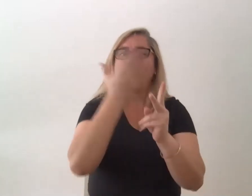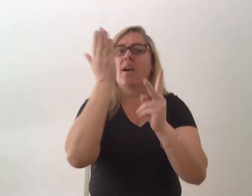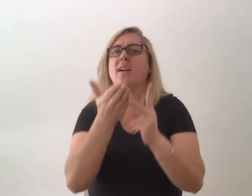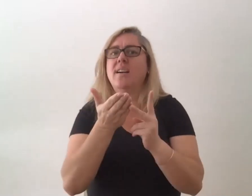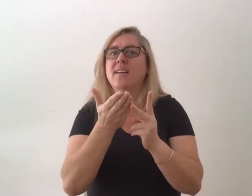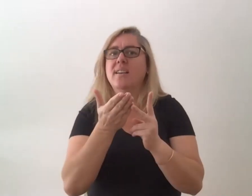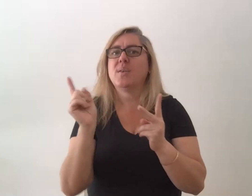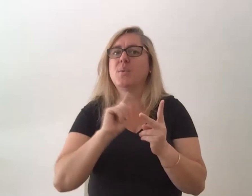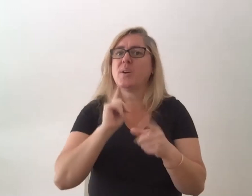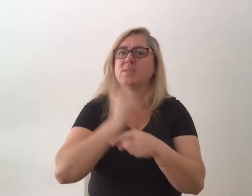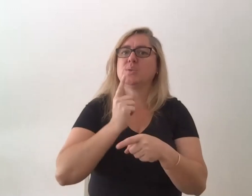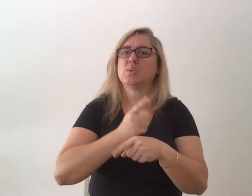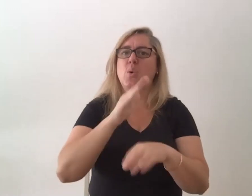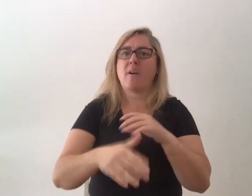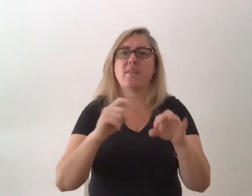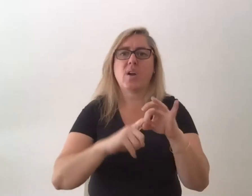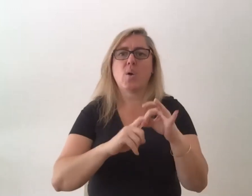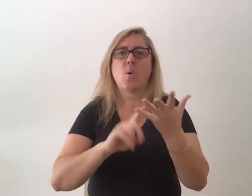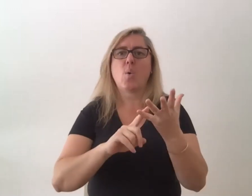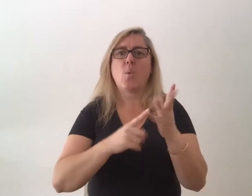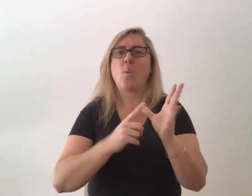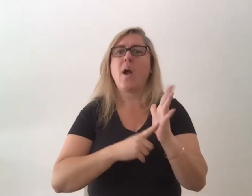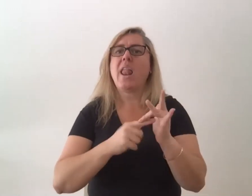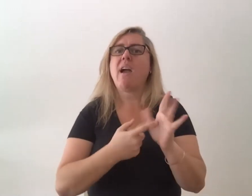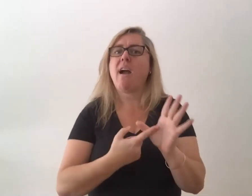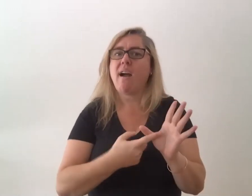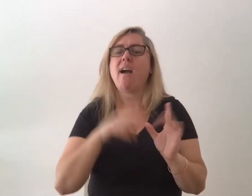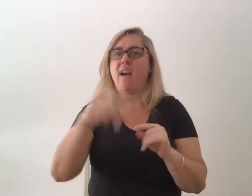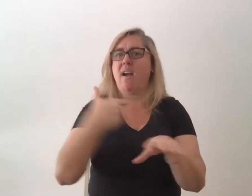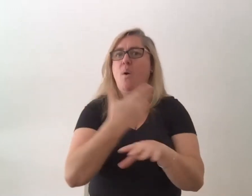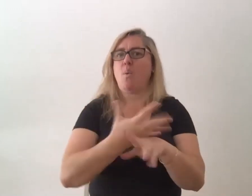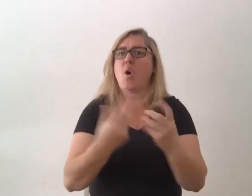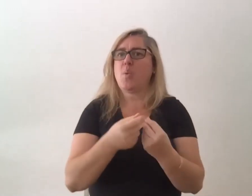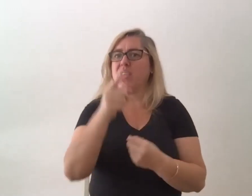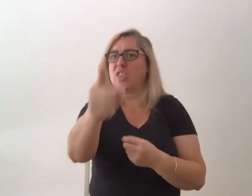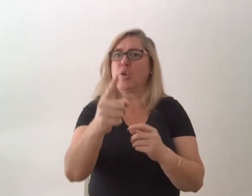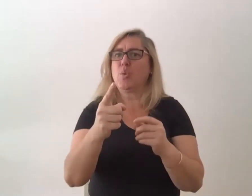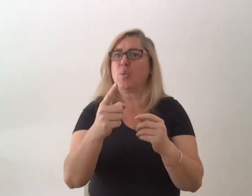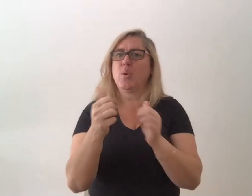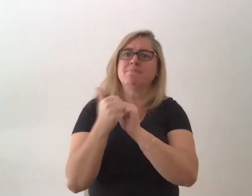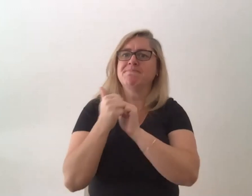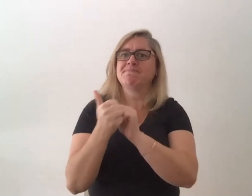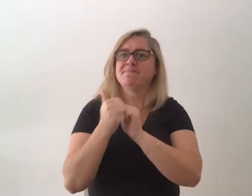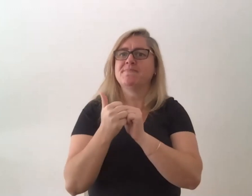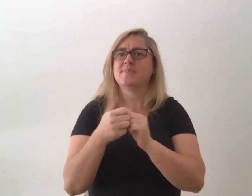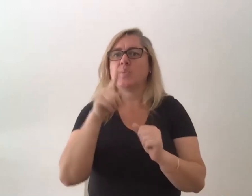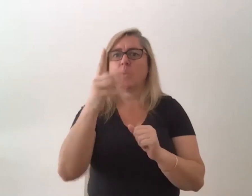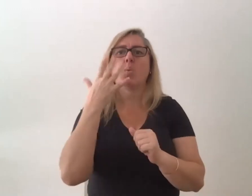i had the absolute honor and privilege of working alongside you um while you were making qualia last year